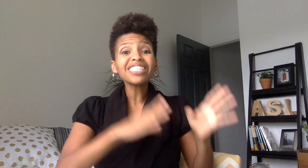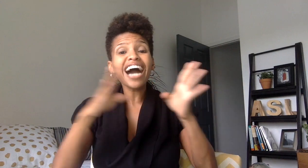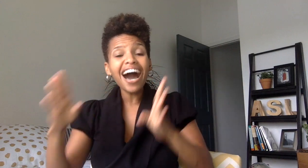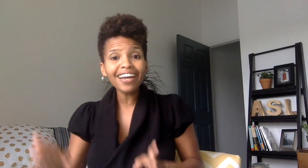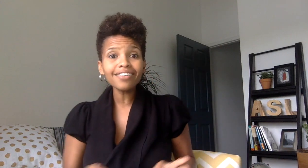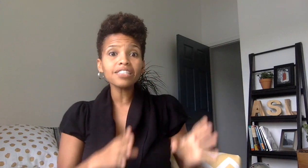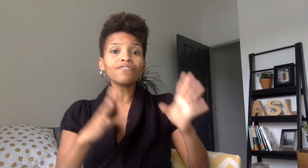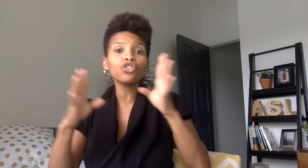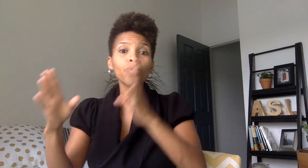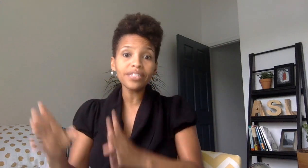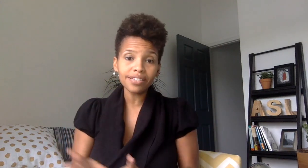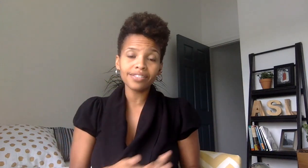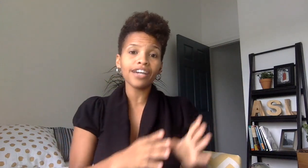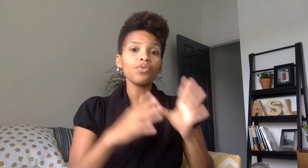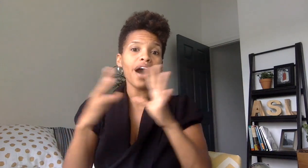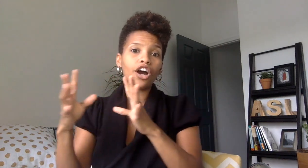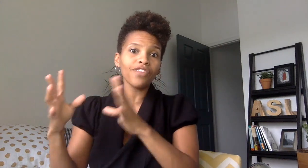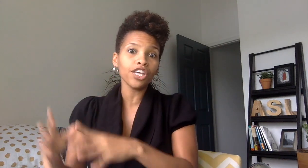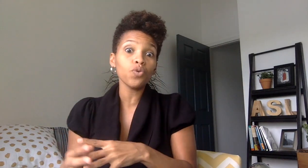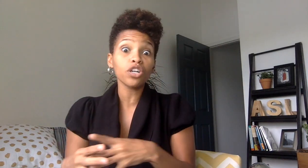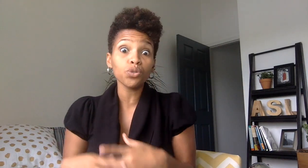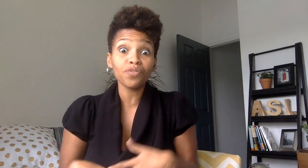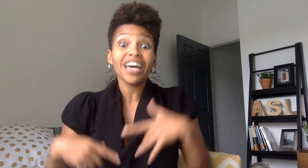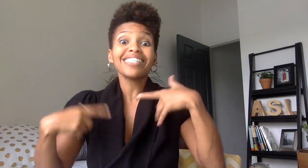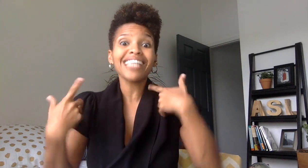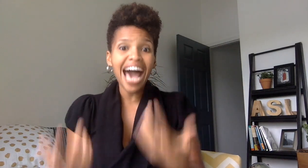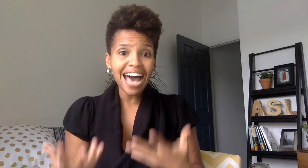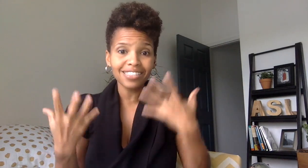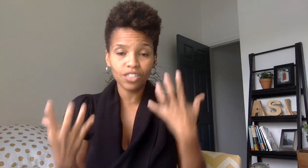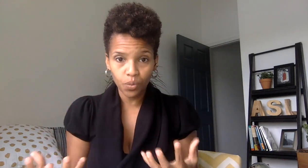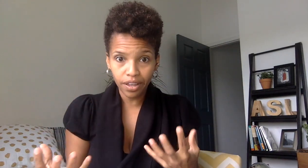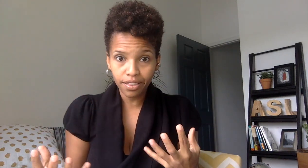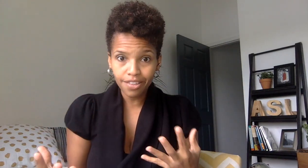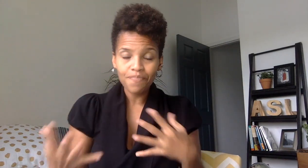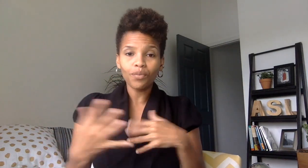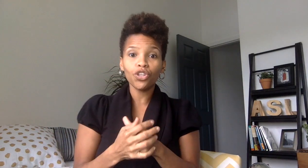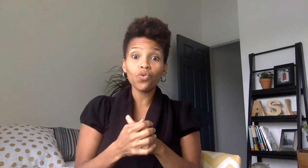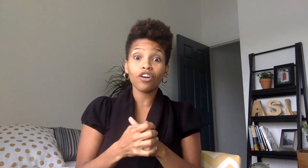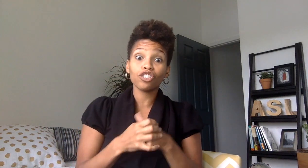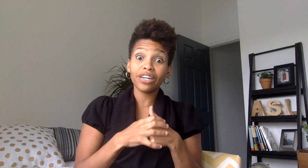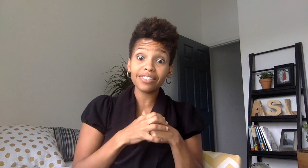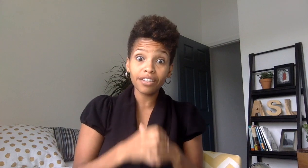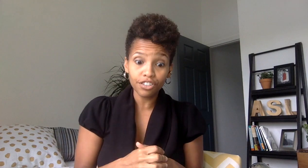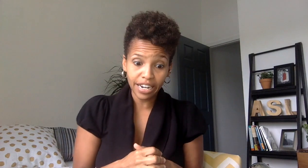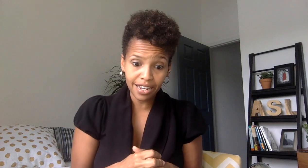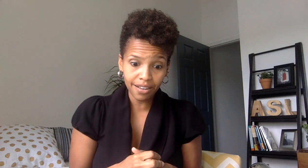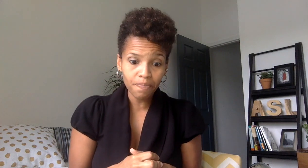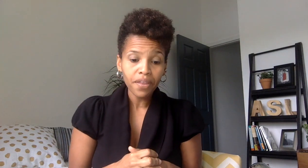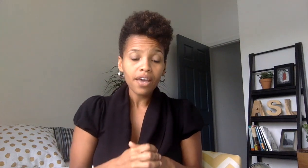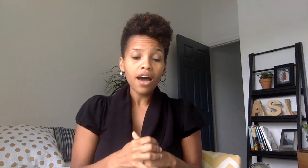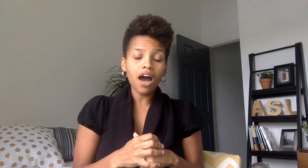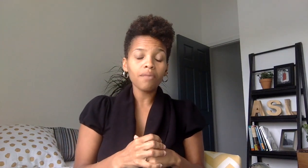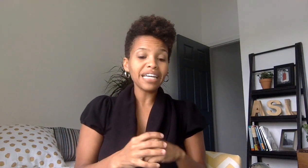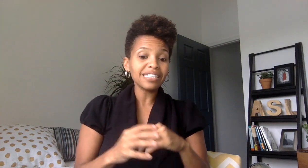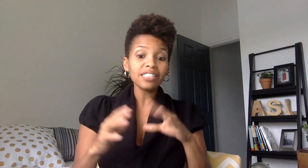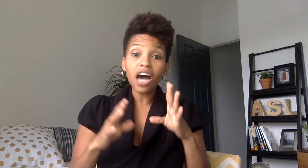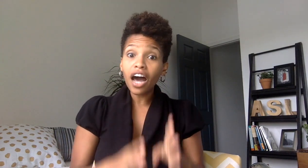kinds of choices that you have that you are sort of tasked with when you are transliterating um it's not